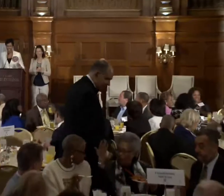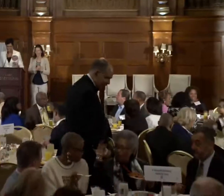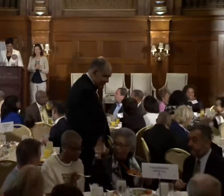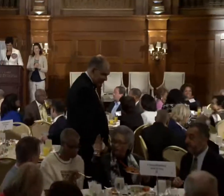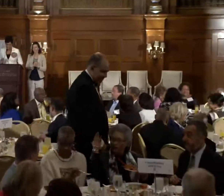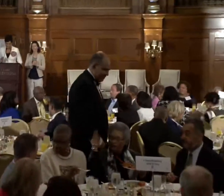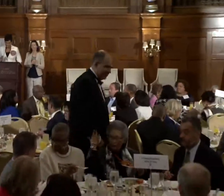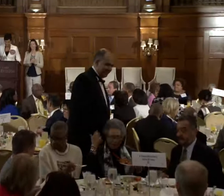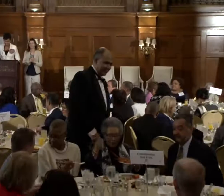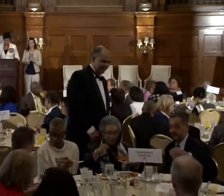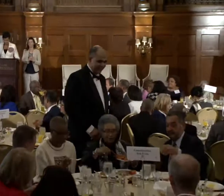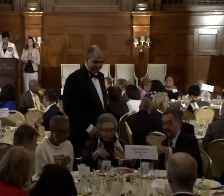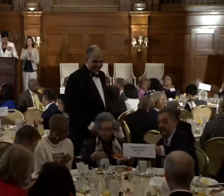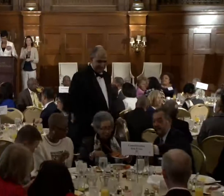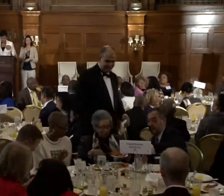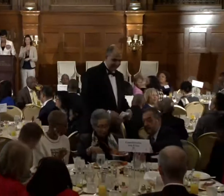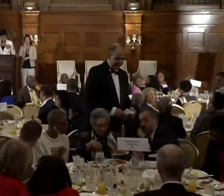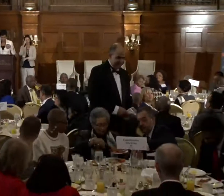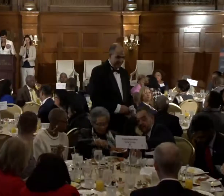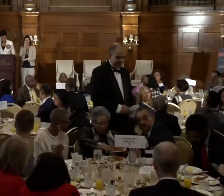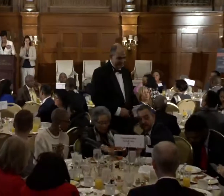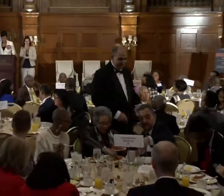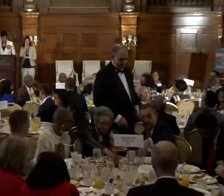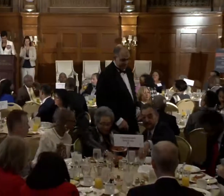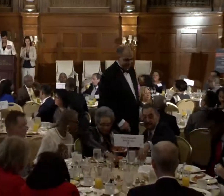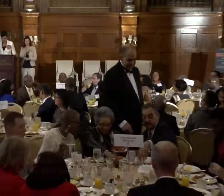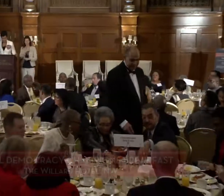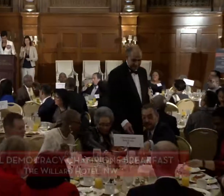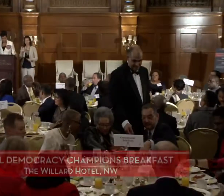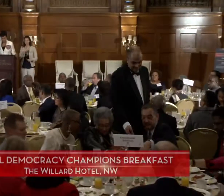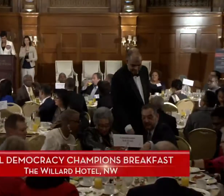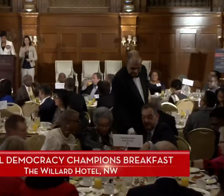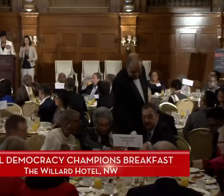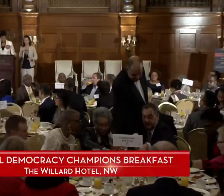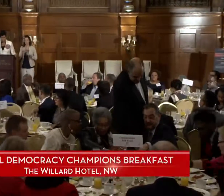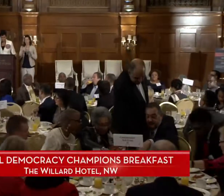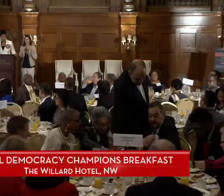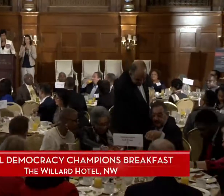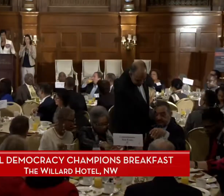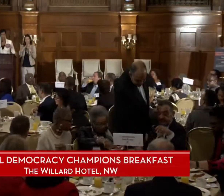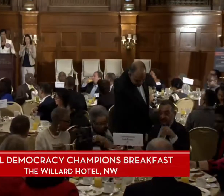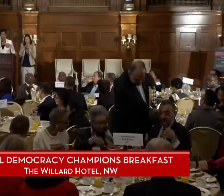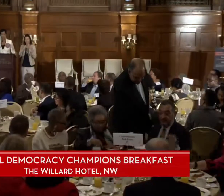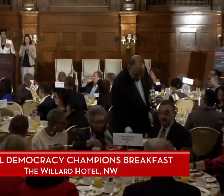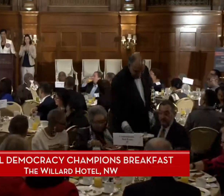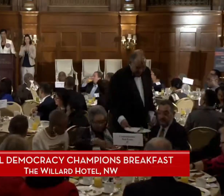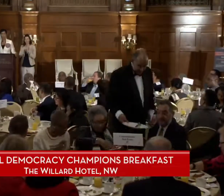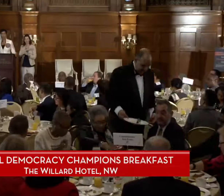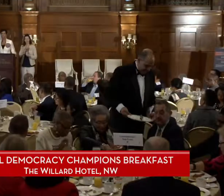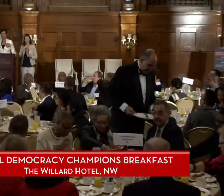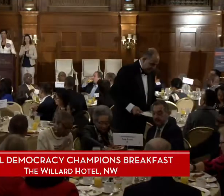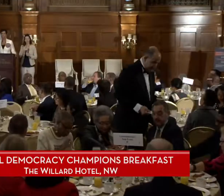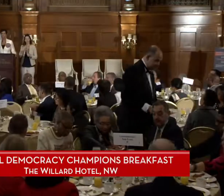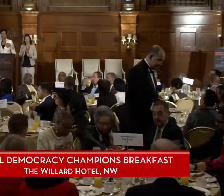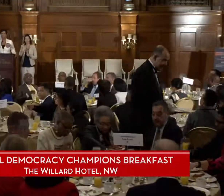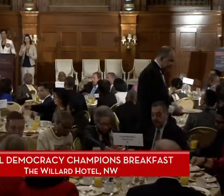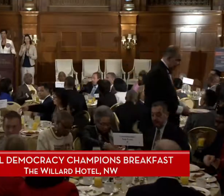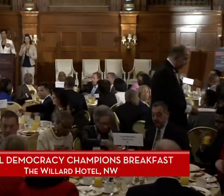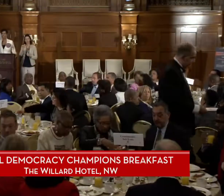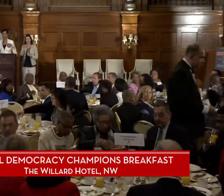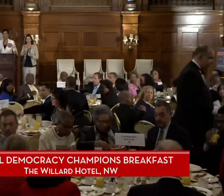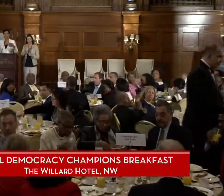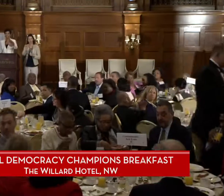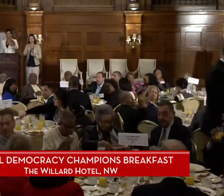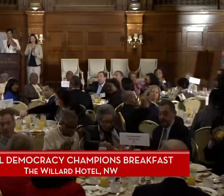And I think I've seen the members of the Council, but let me start with Councilmember Charles Allen from